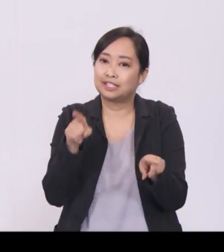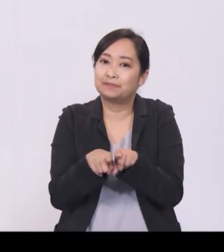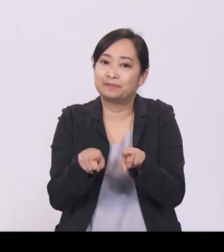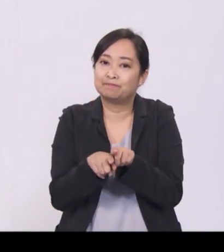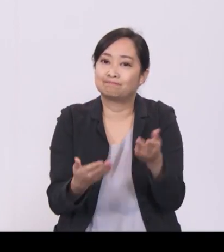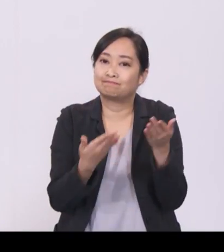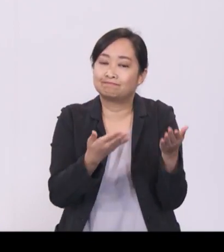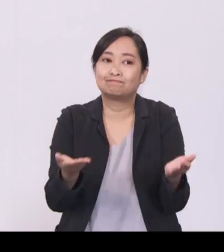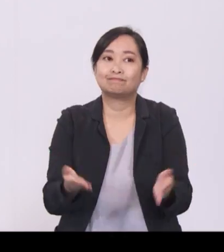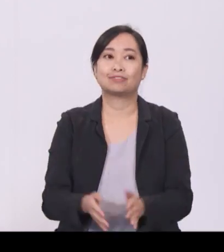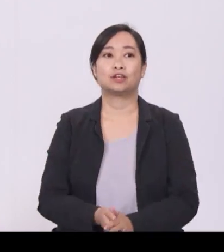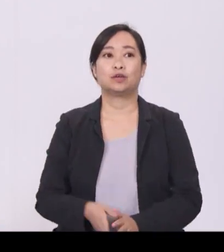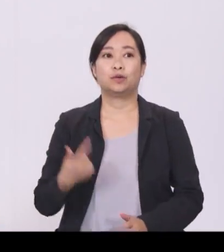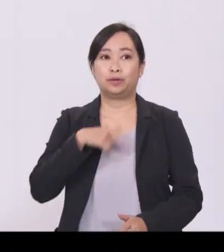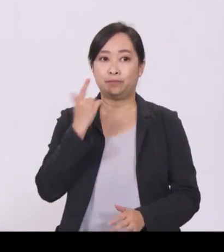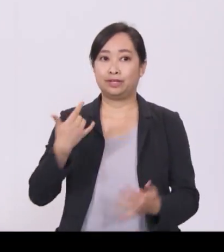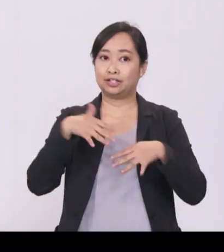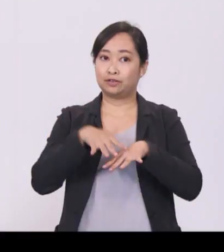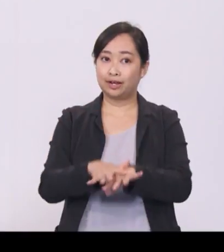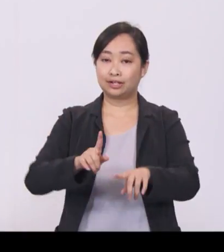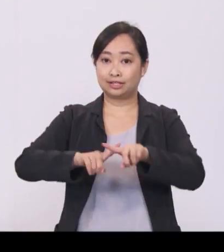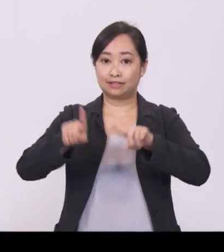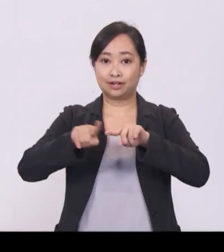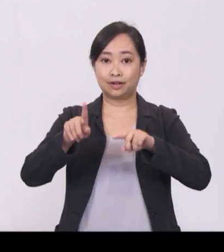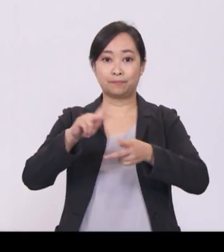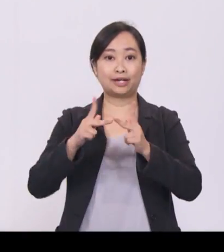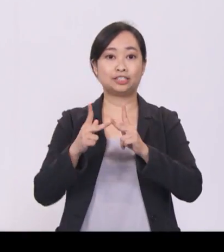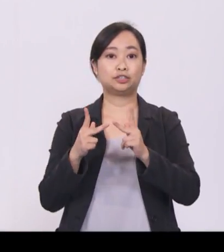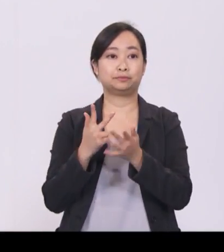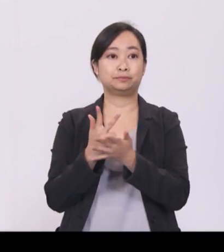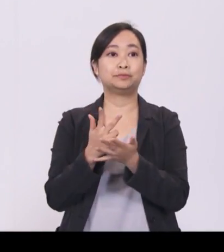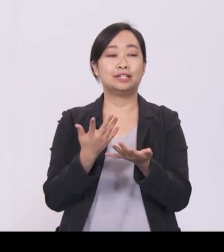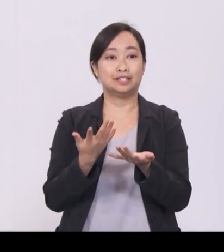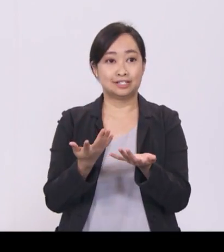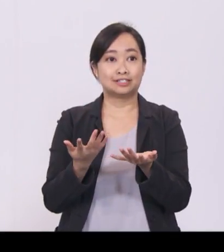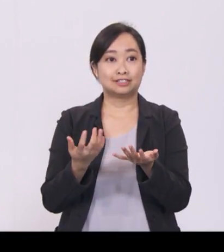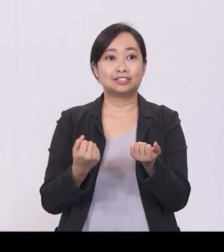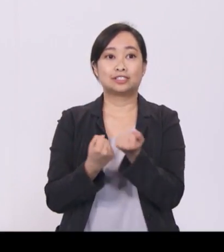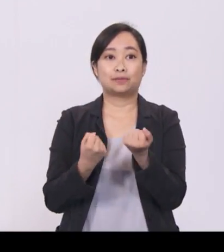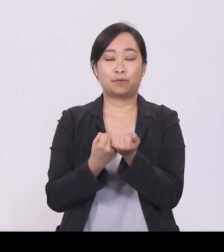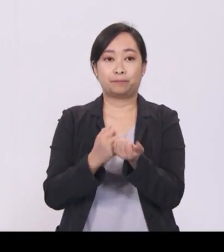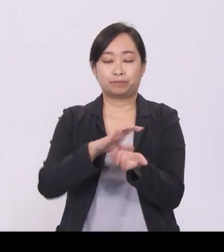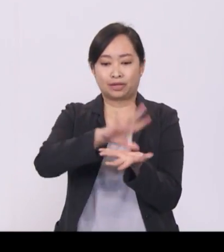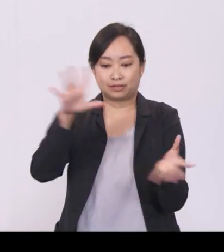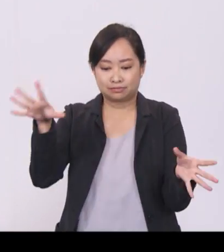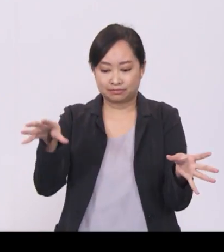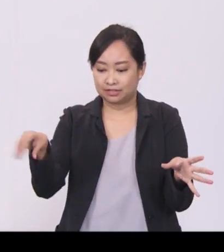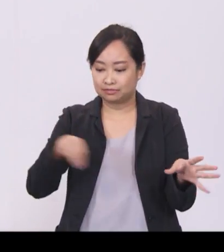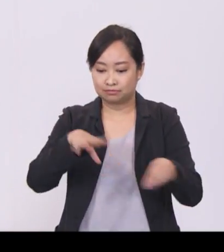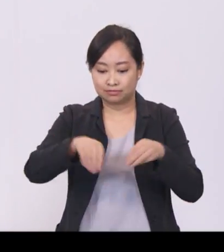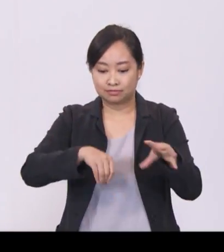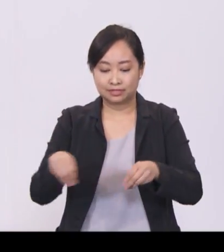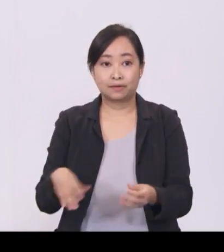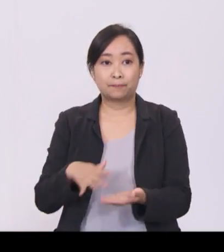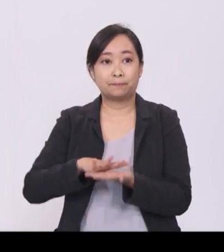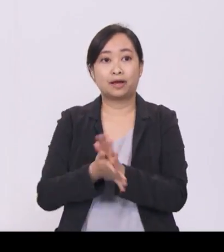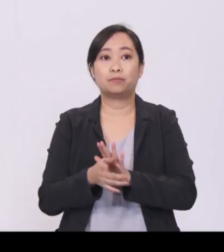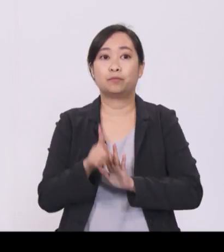We will integrate various partnership support measures into a single PACT scheme, P-A-C-T. Under